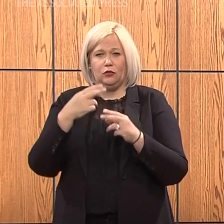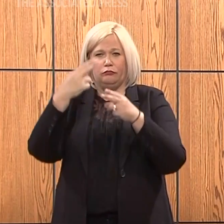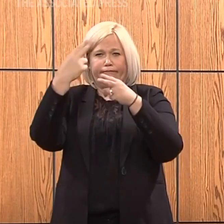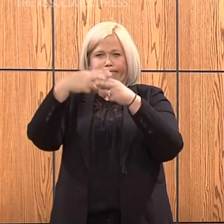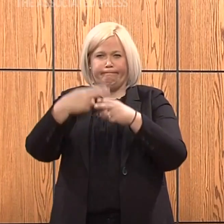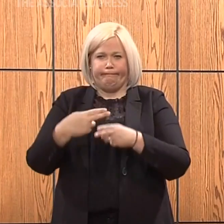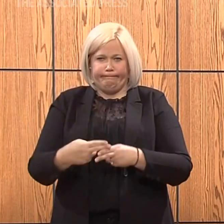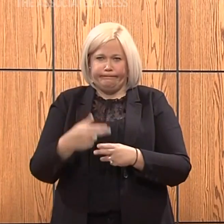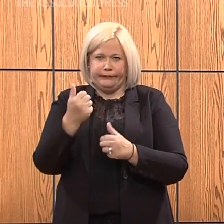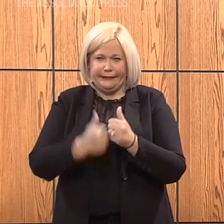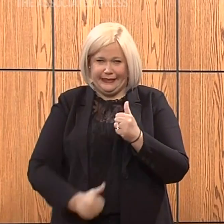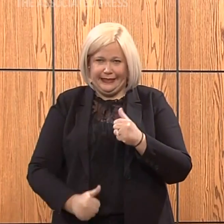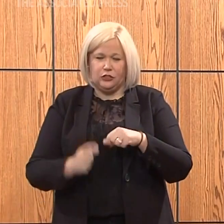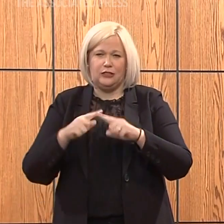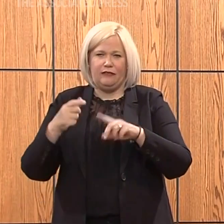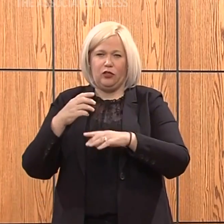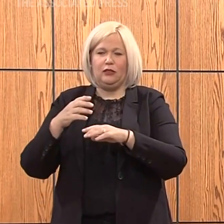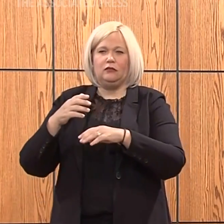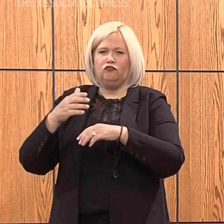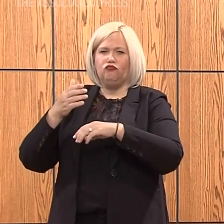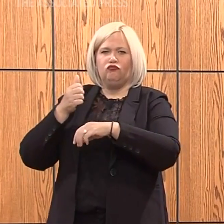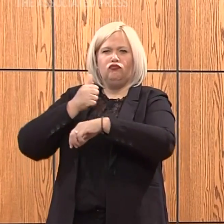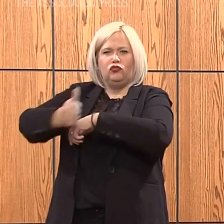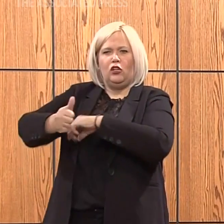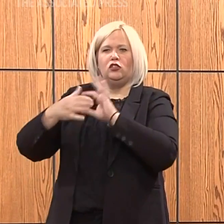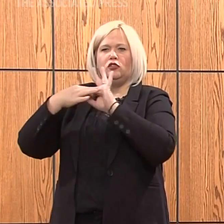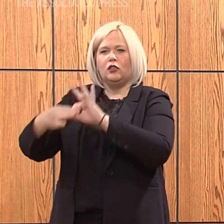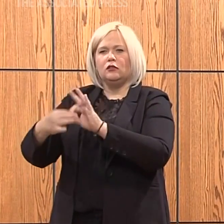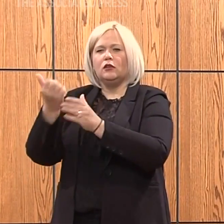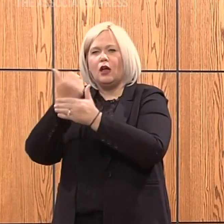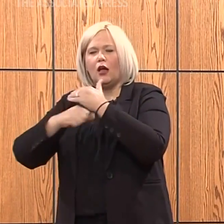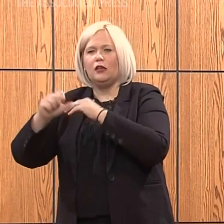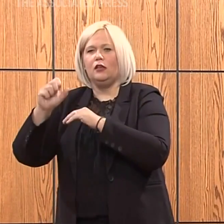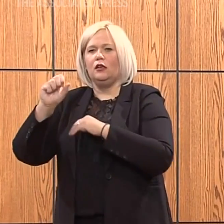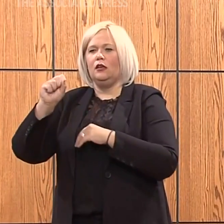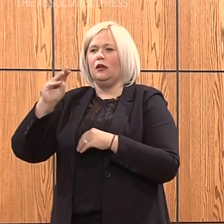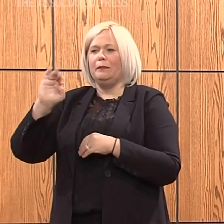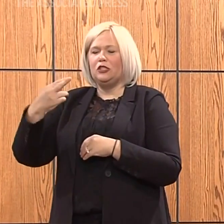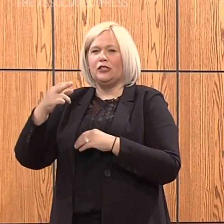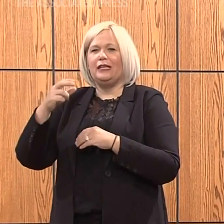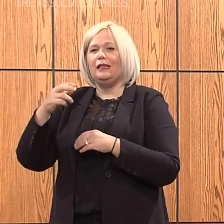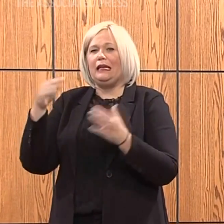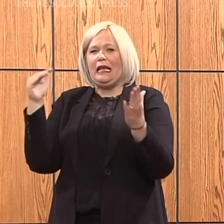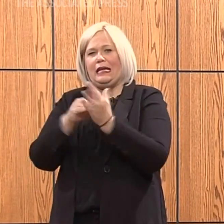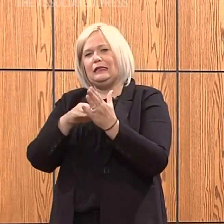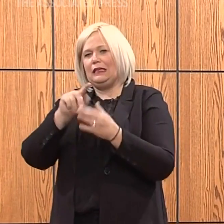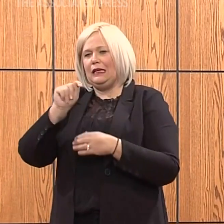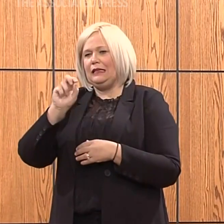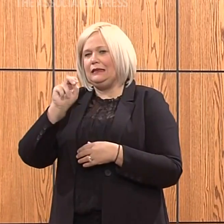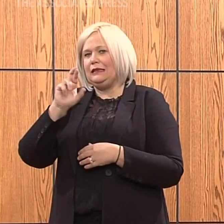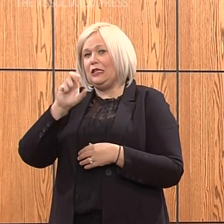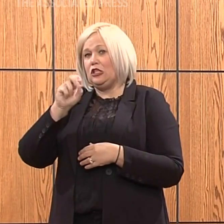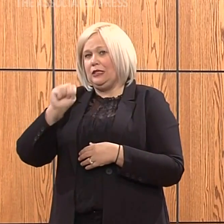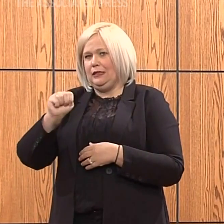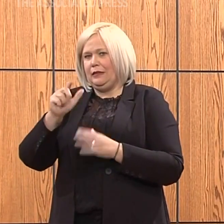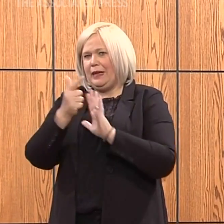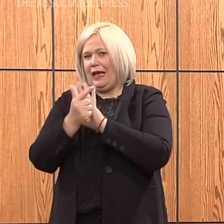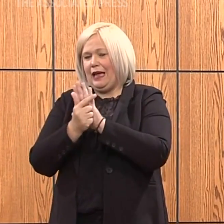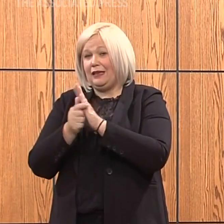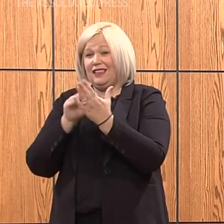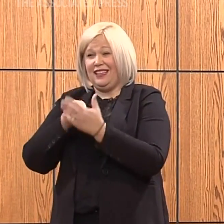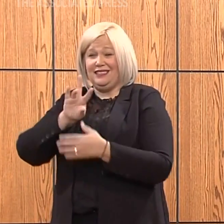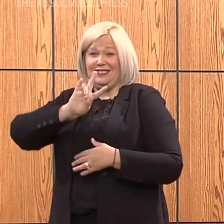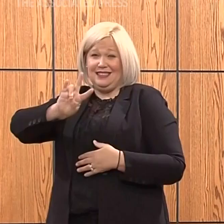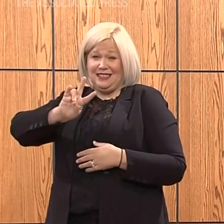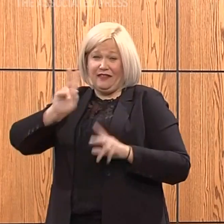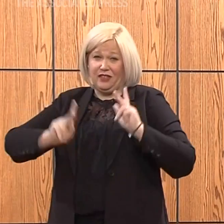announce the following preliminary charges pursuant to the Michigan Anti-Terrorism Act against seven individuals, all